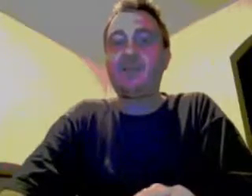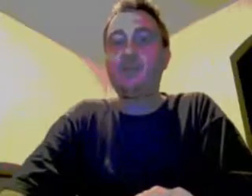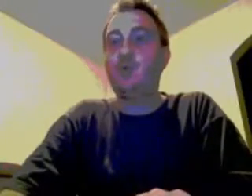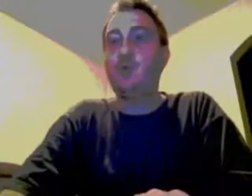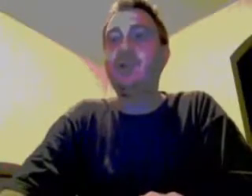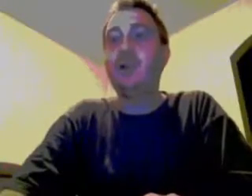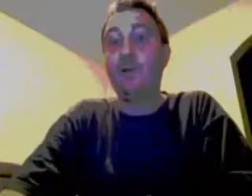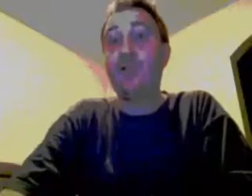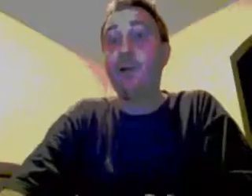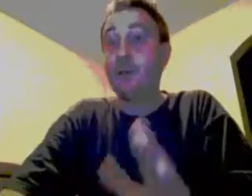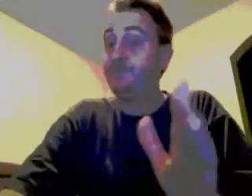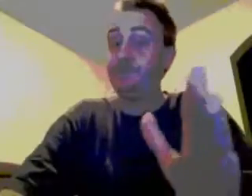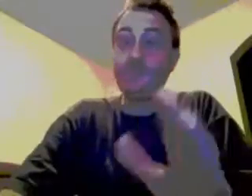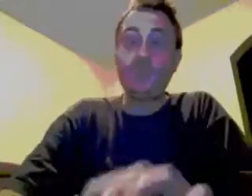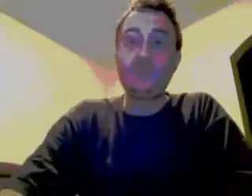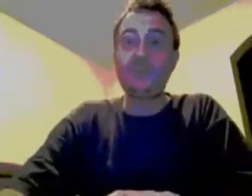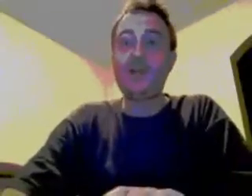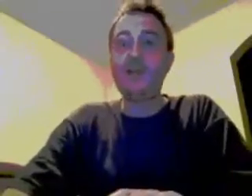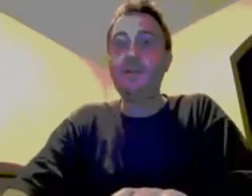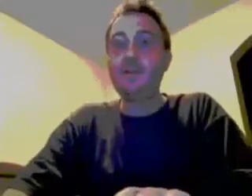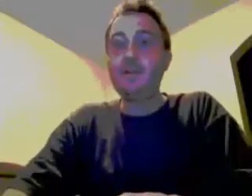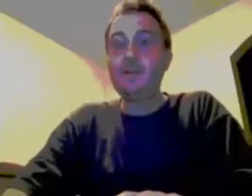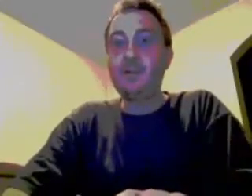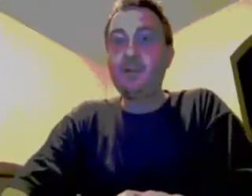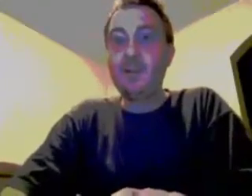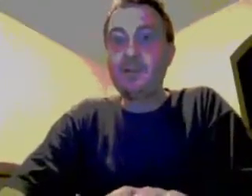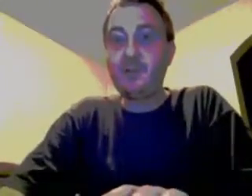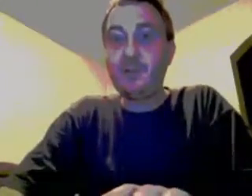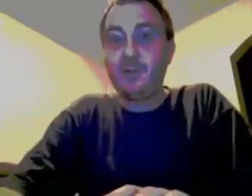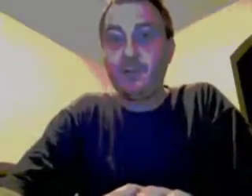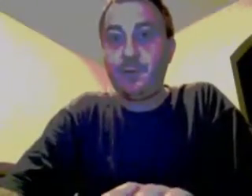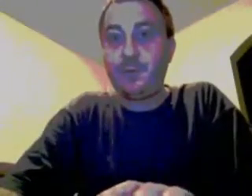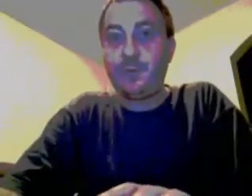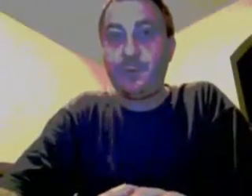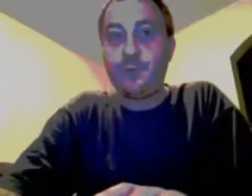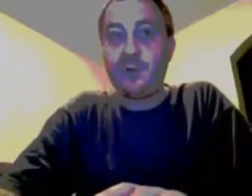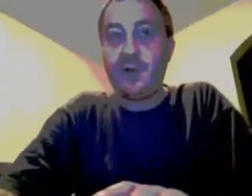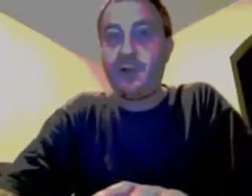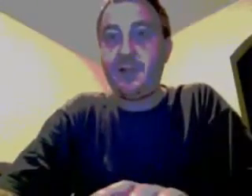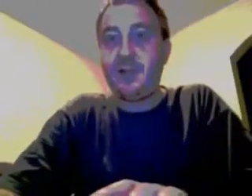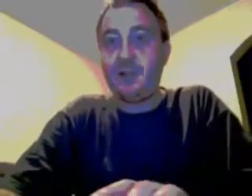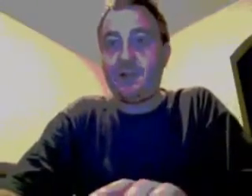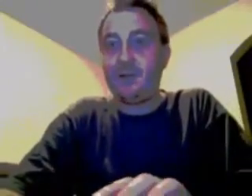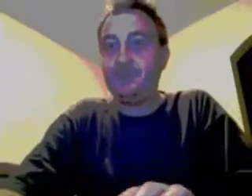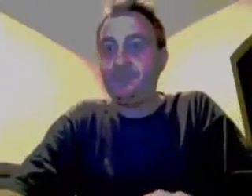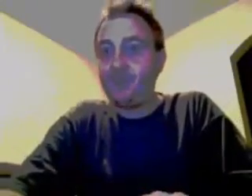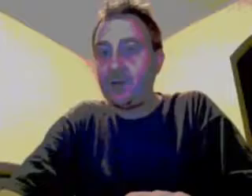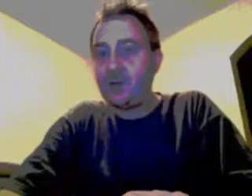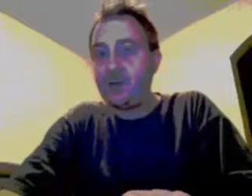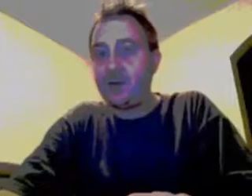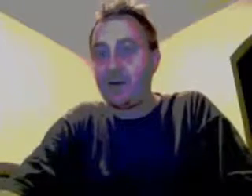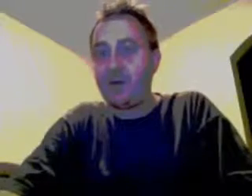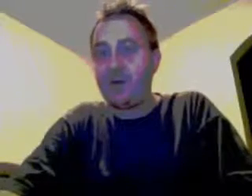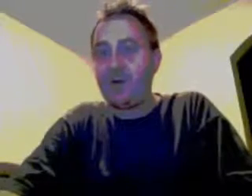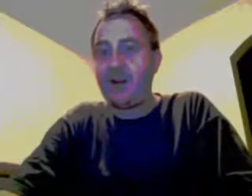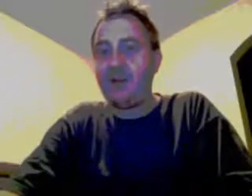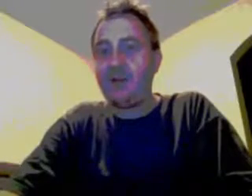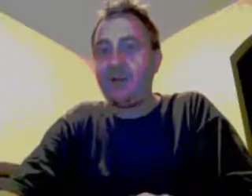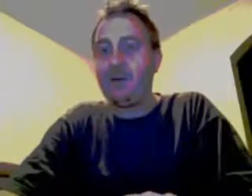to quality health care. She's right. So that's good. Good for Kerry Kennedy. She's talking about having an